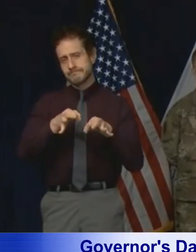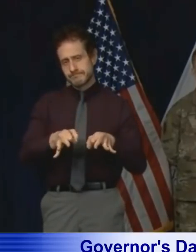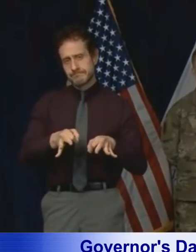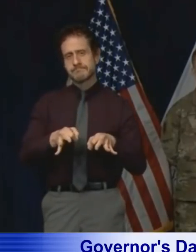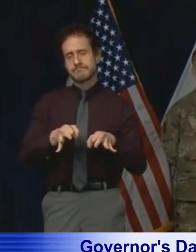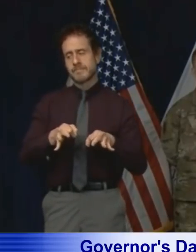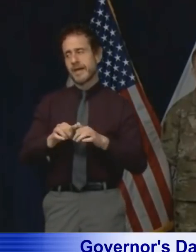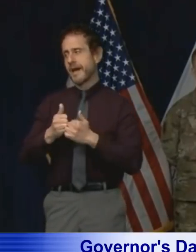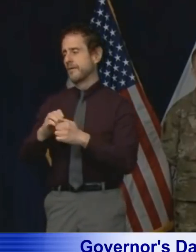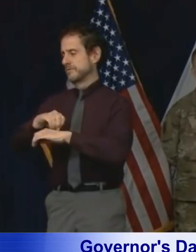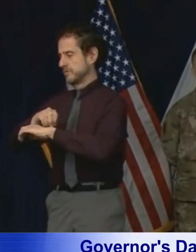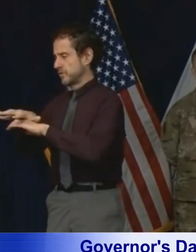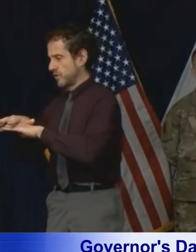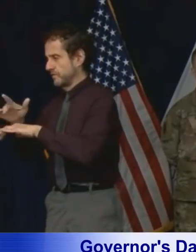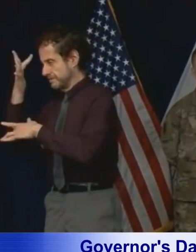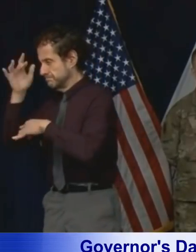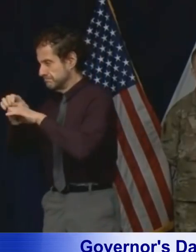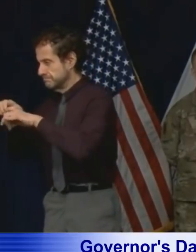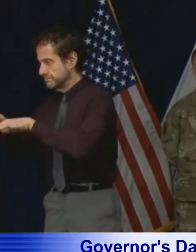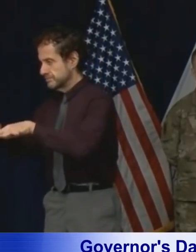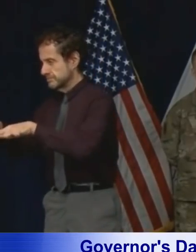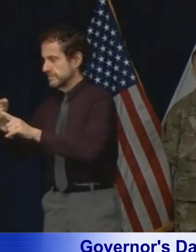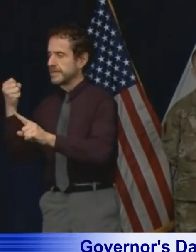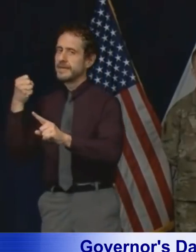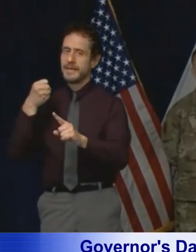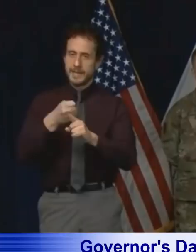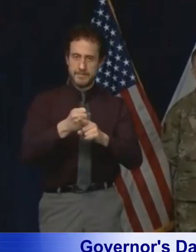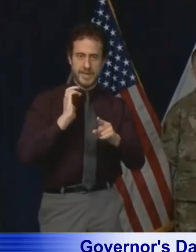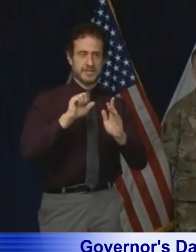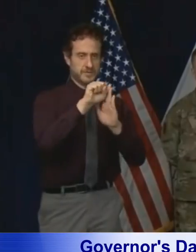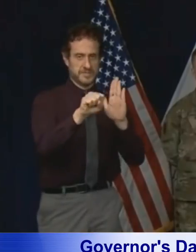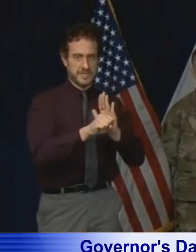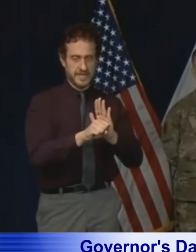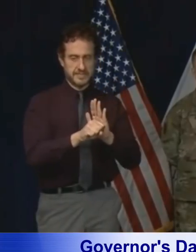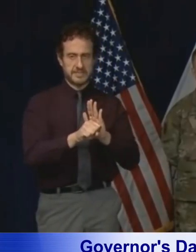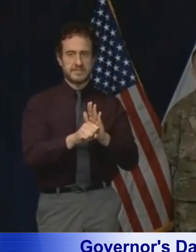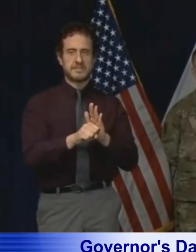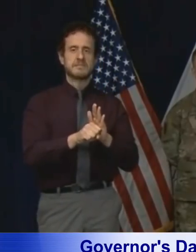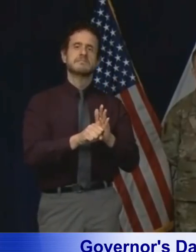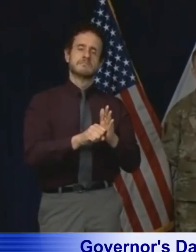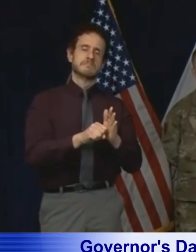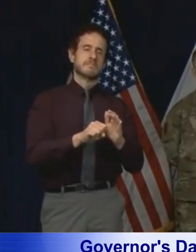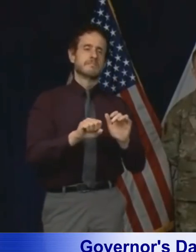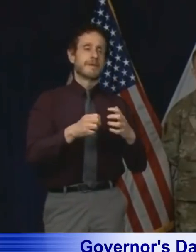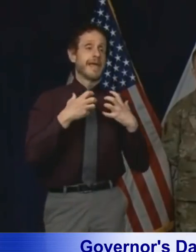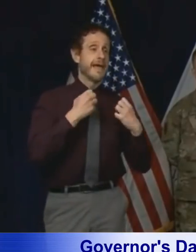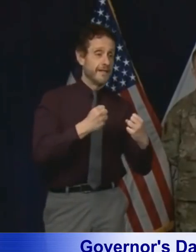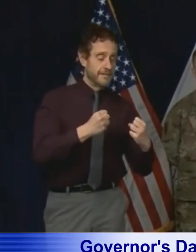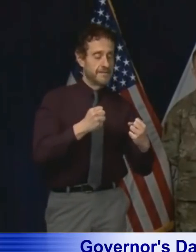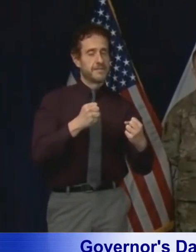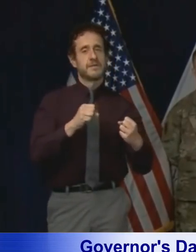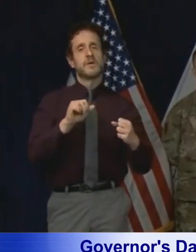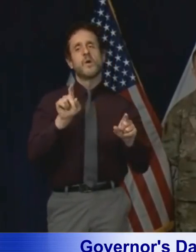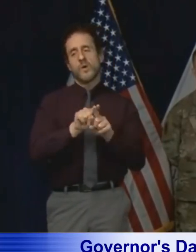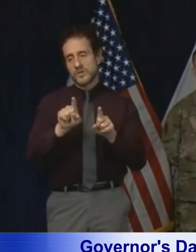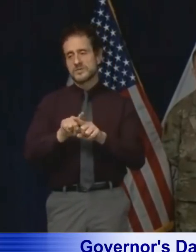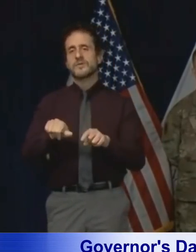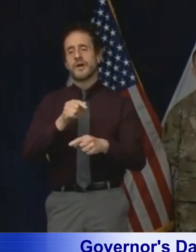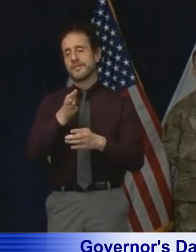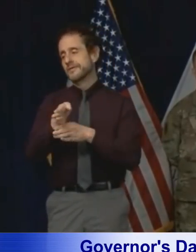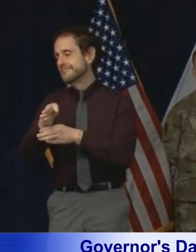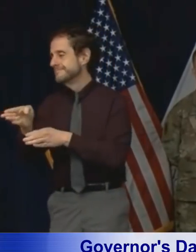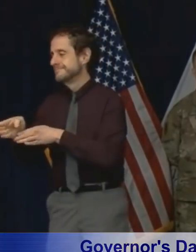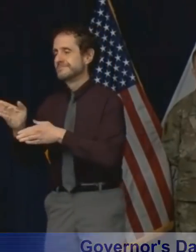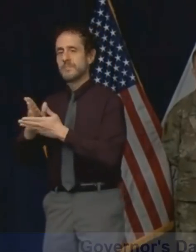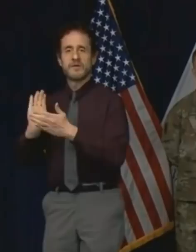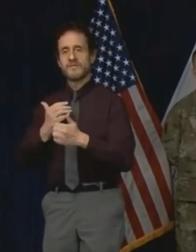through the impacts of this virus its medical consequences and its effects on all aspects of